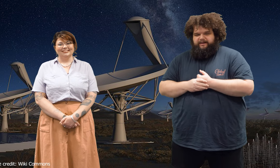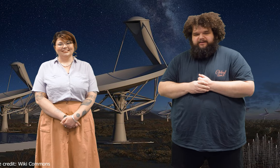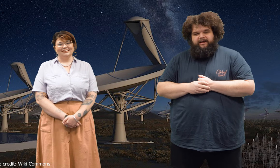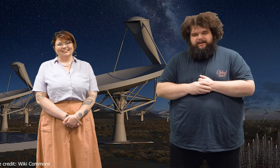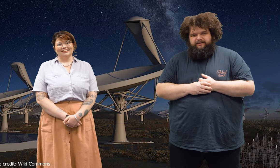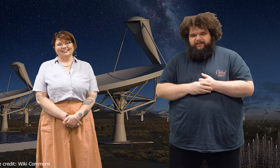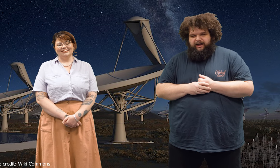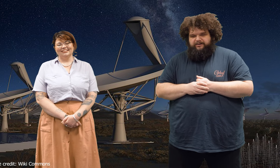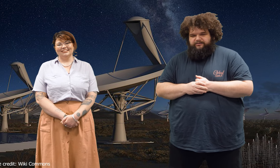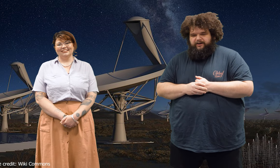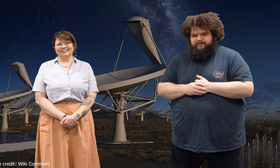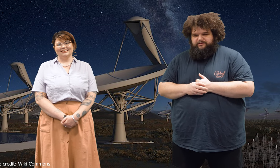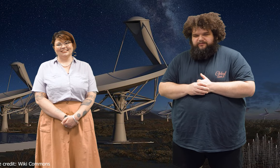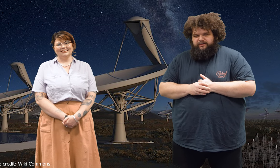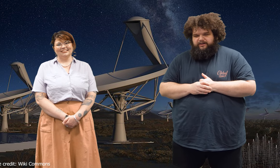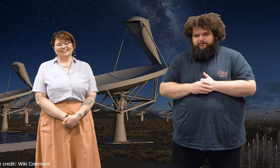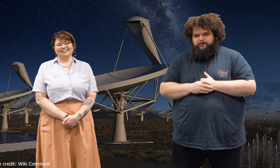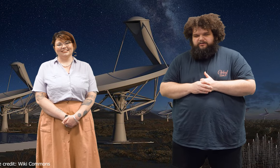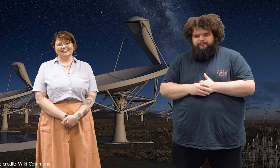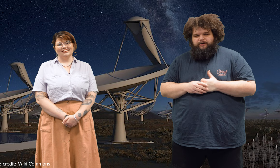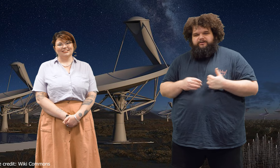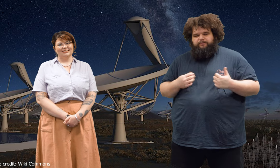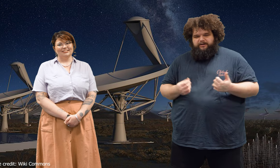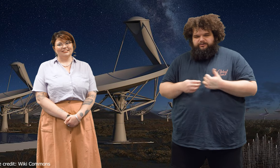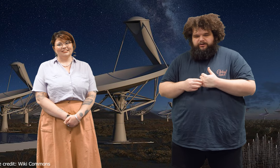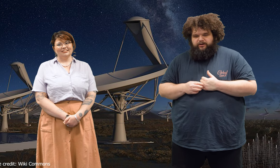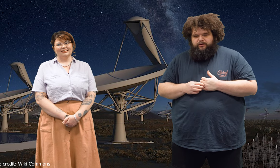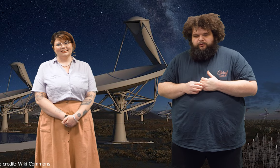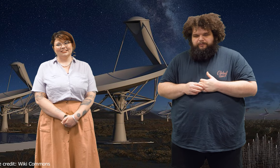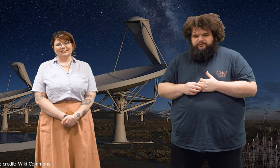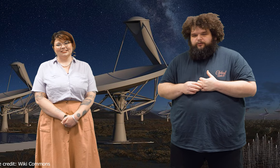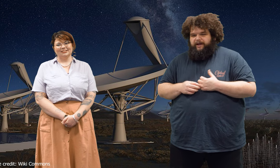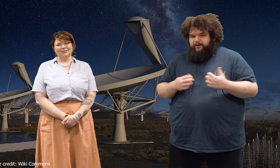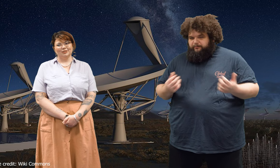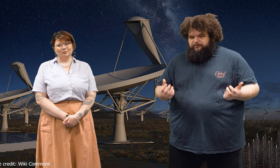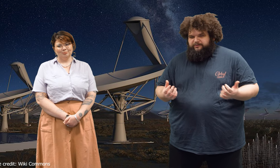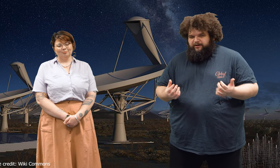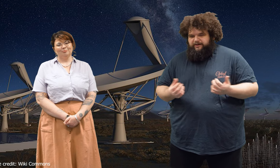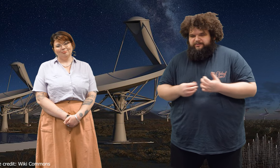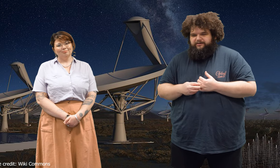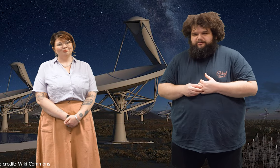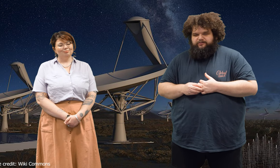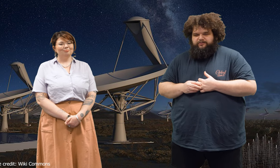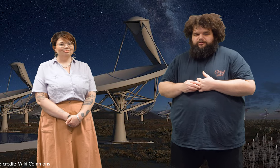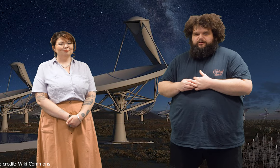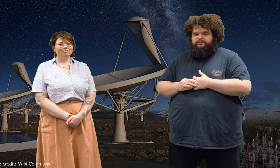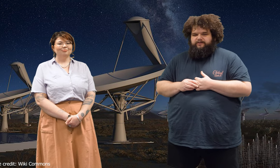the SKA is the largest scientific facility in the world, and upon completion will be a square kilometre in size across the two continents.